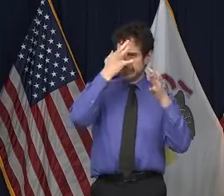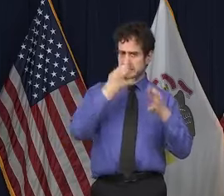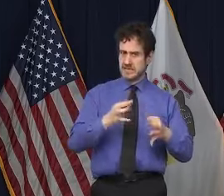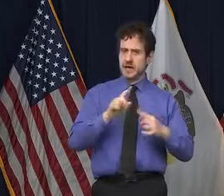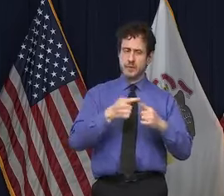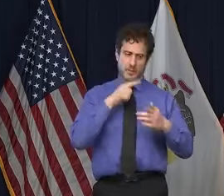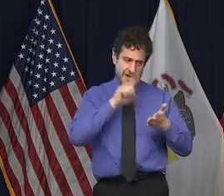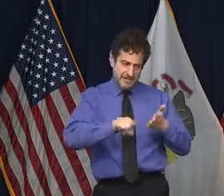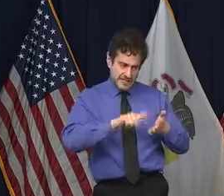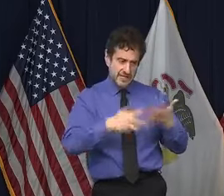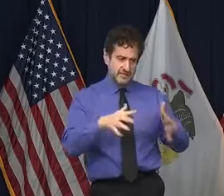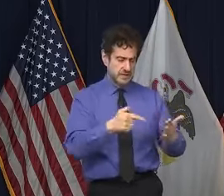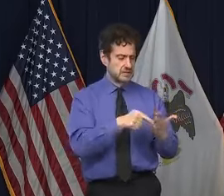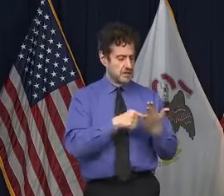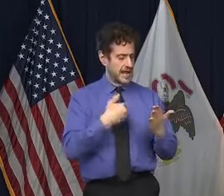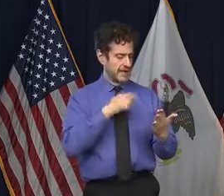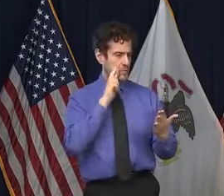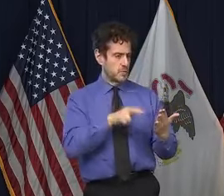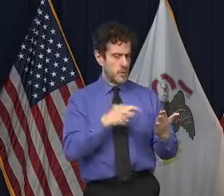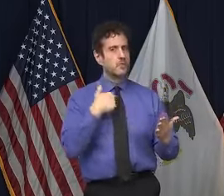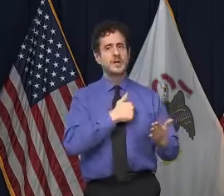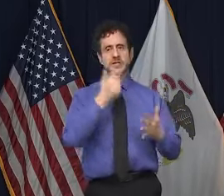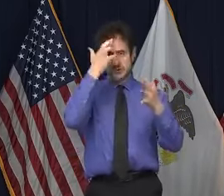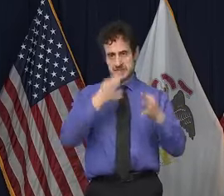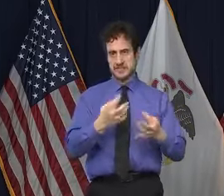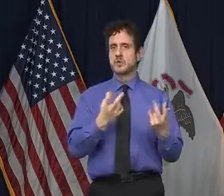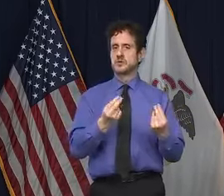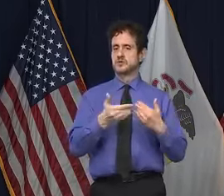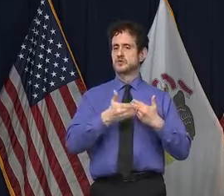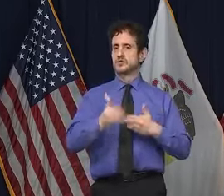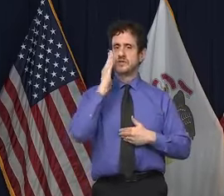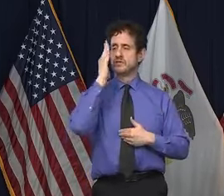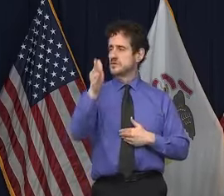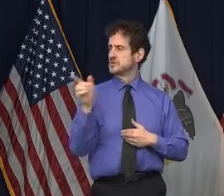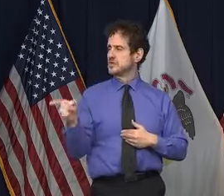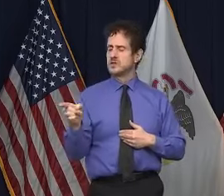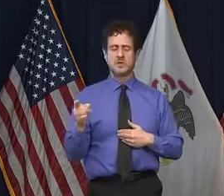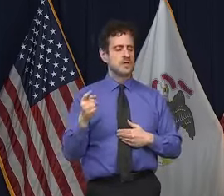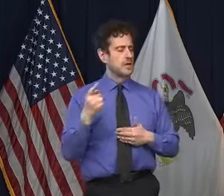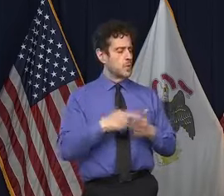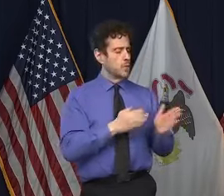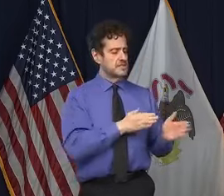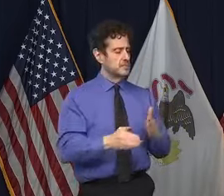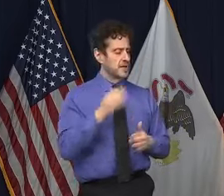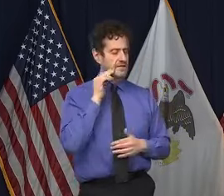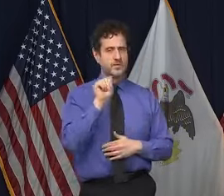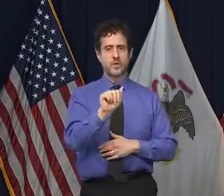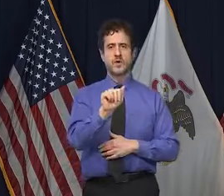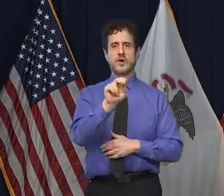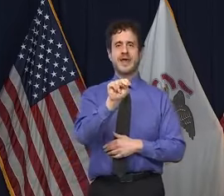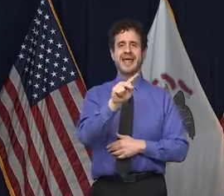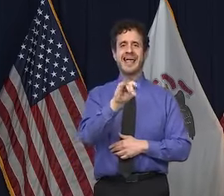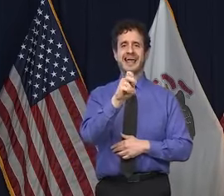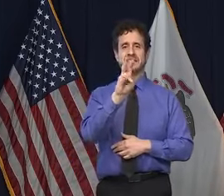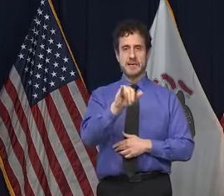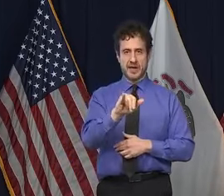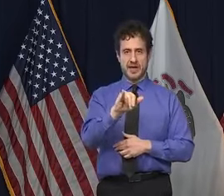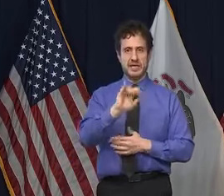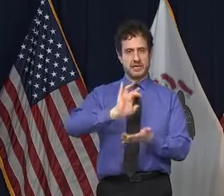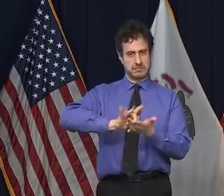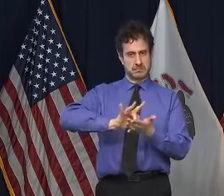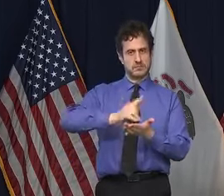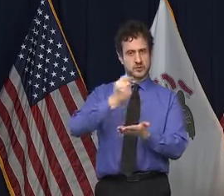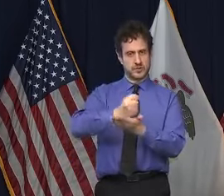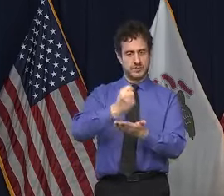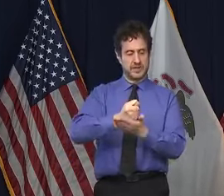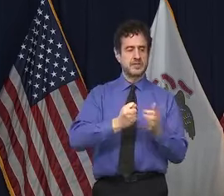we do an investigation here. Kelly Bauer, what is the plan for antibody treatments? Well, mean, again, I was